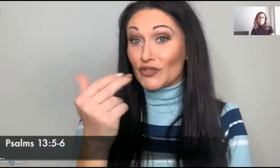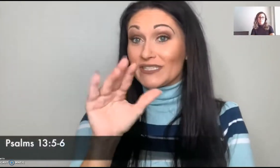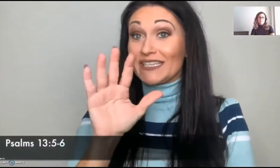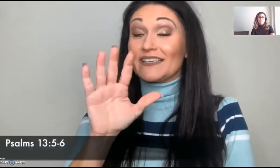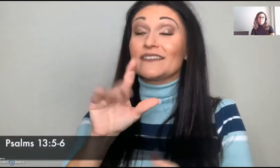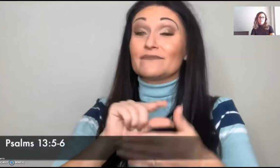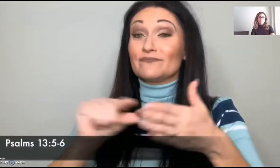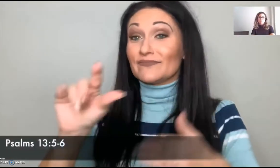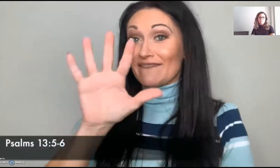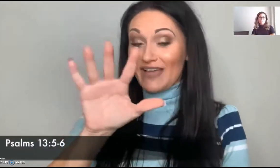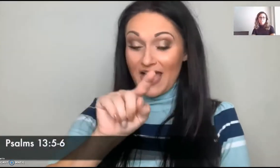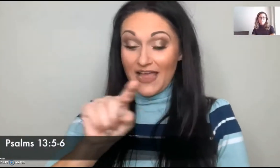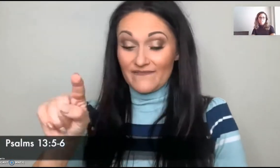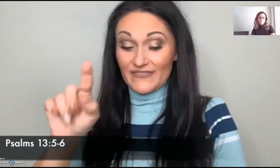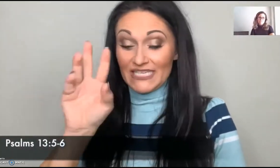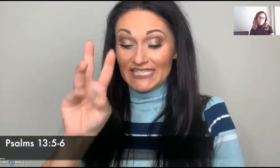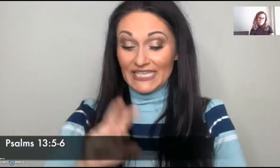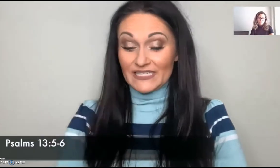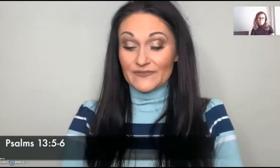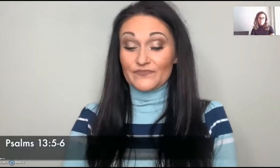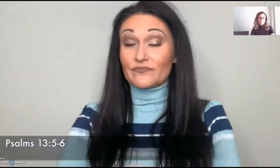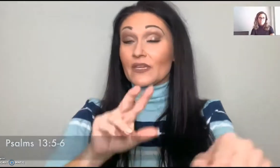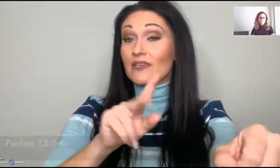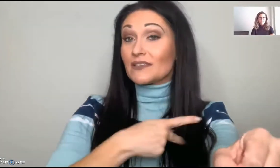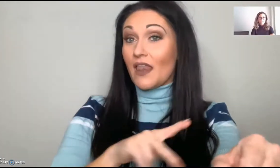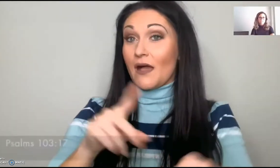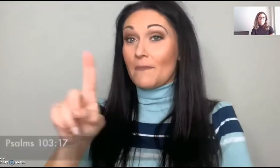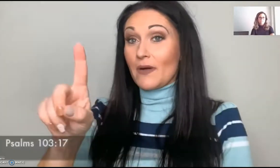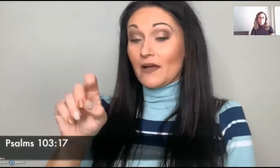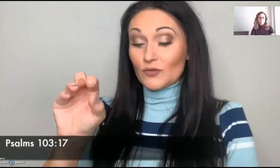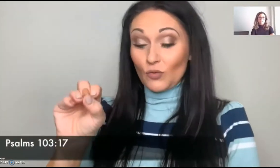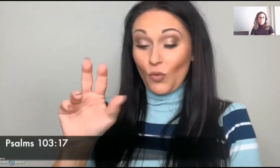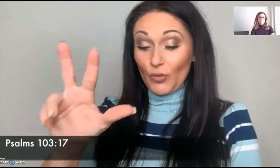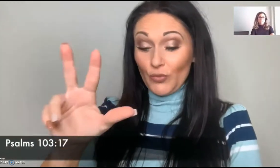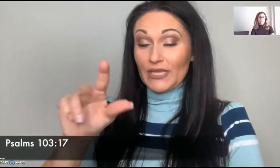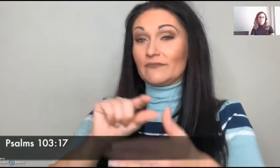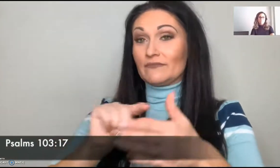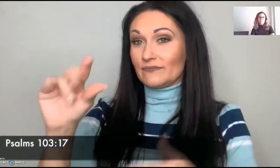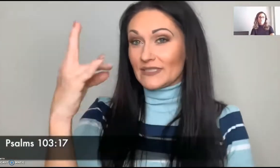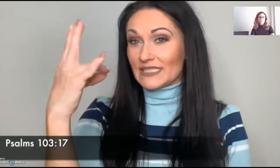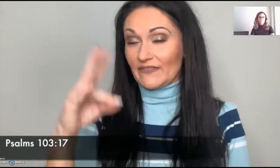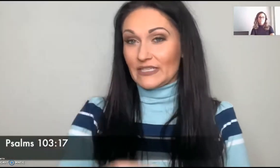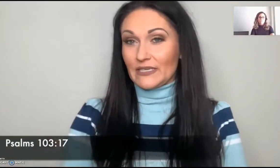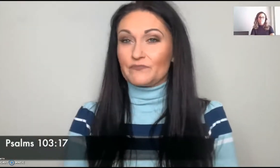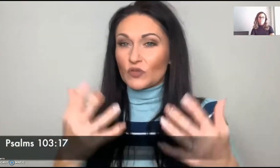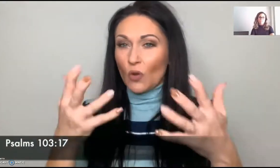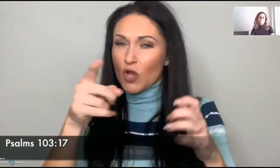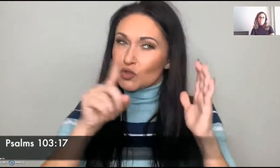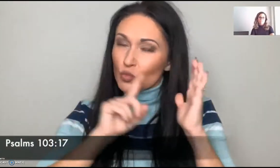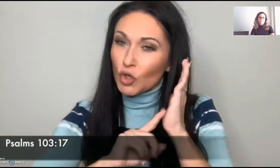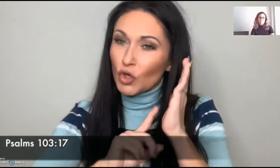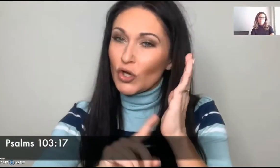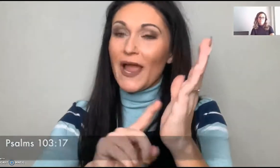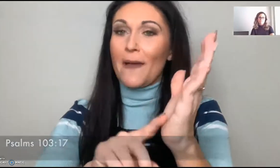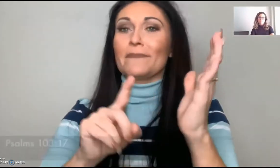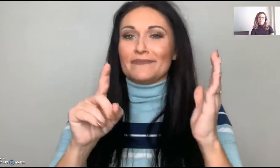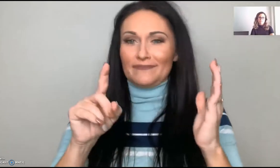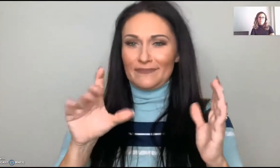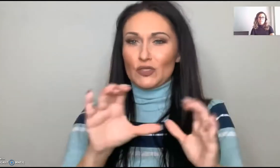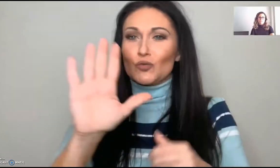Psalms 13 verses 5 and 6, and Psalms 103 verse 17. So